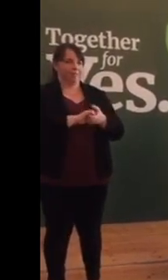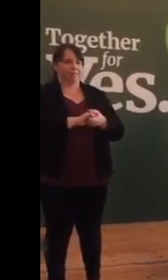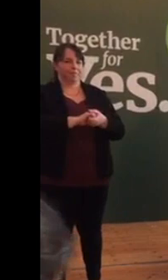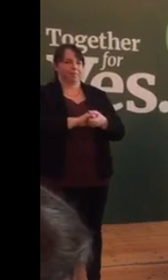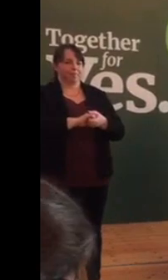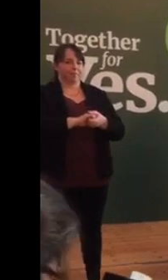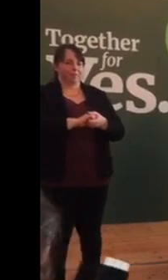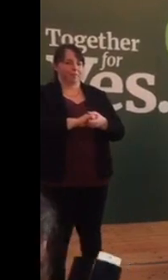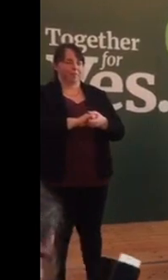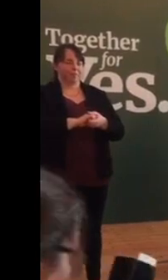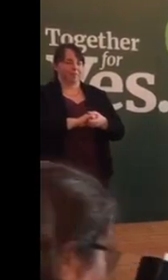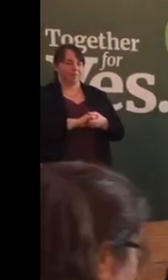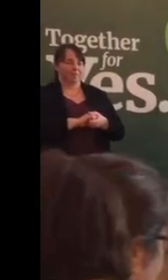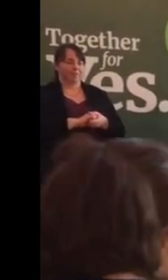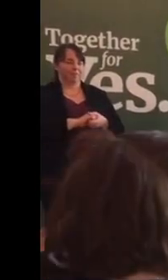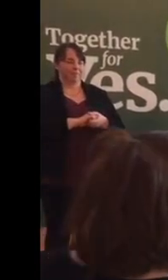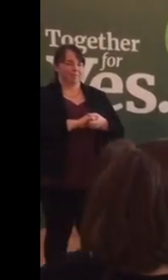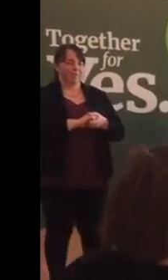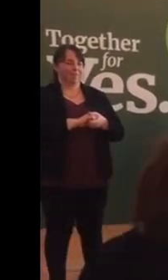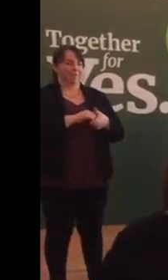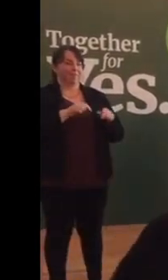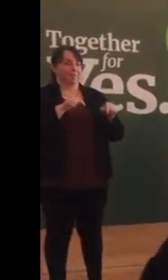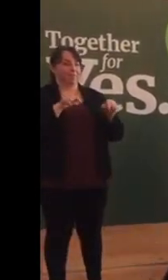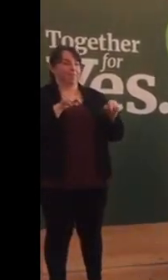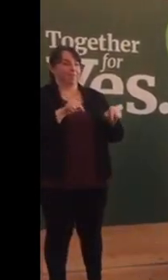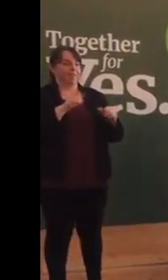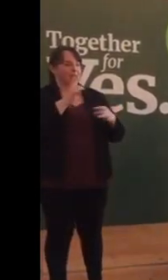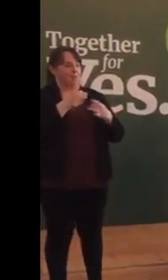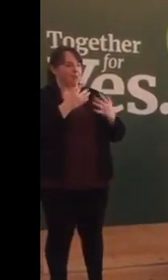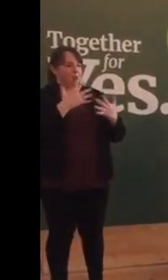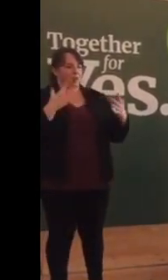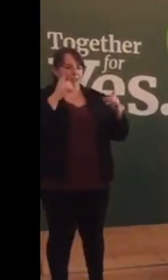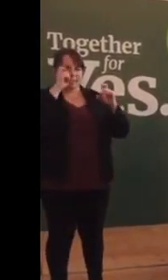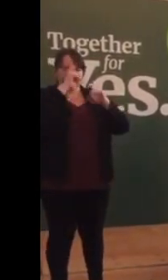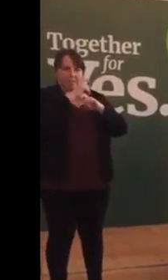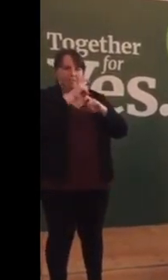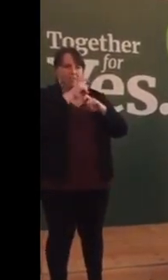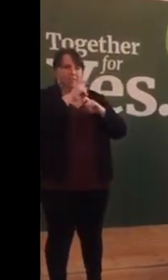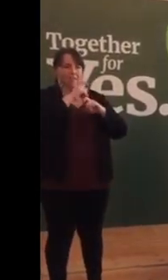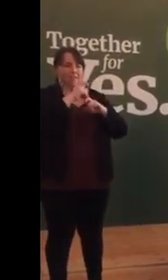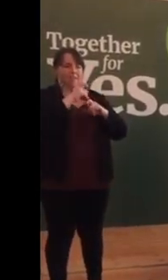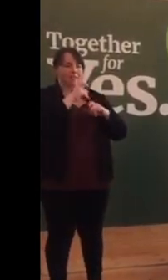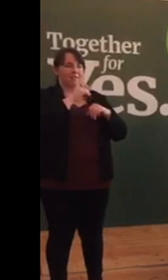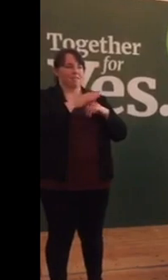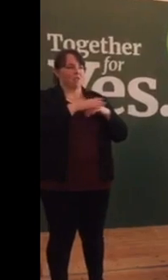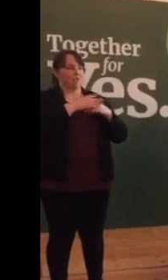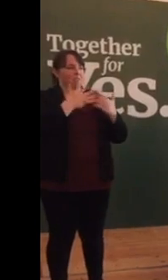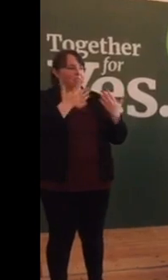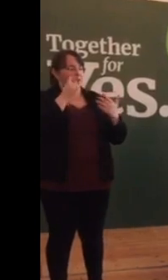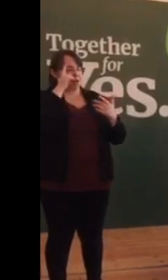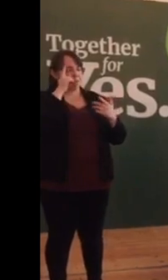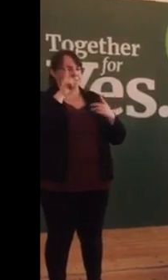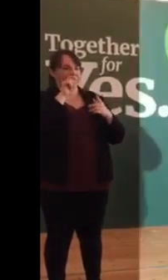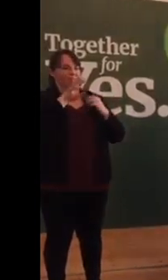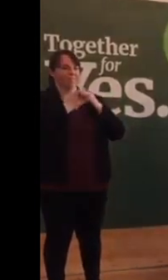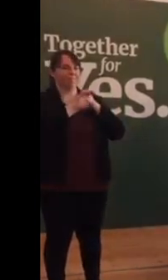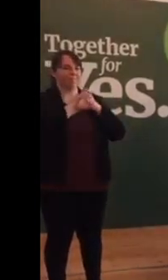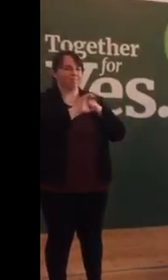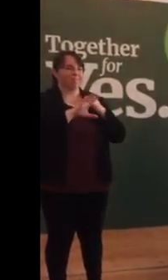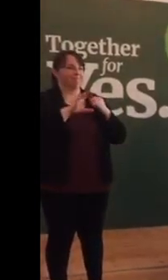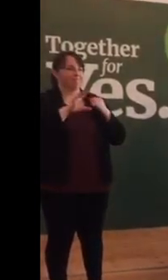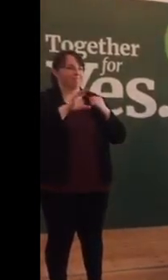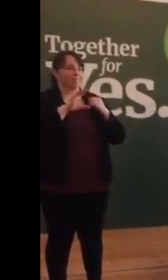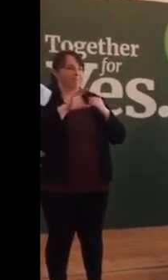This has created difficulties, for instance, in broadcasting where broadcasts